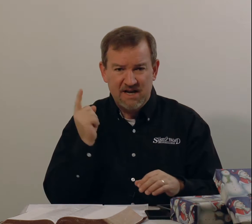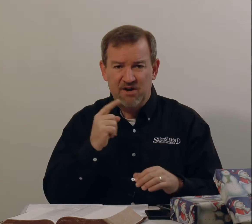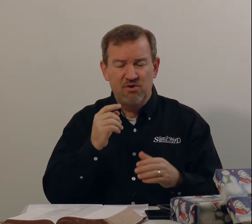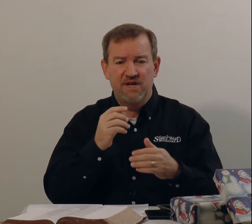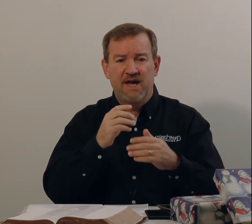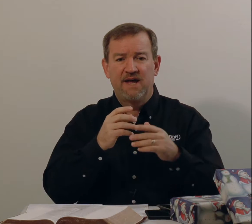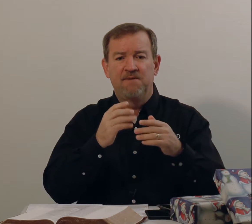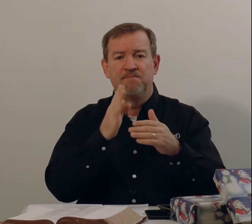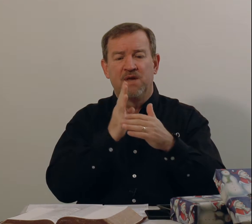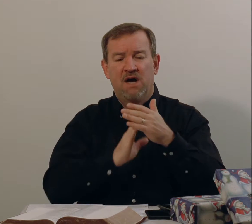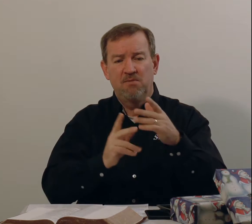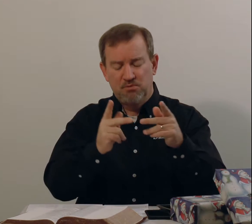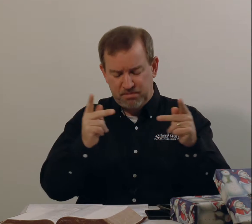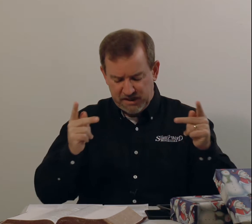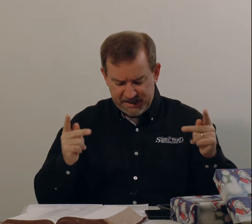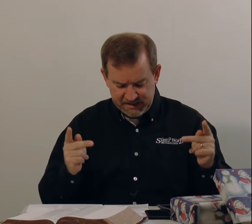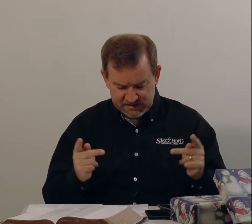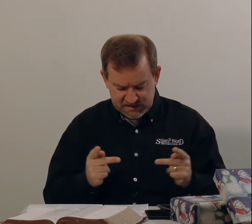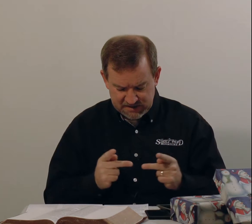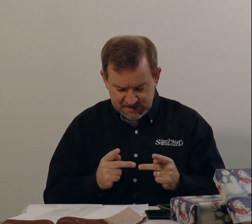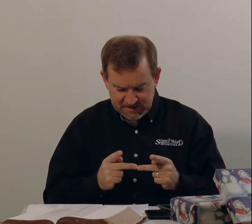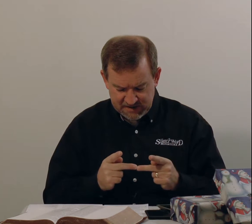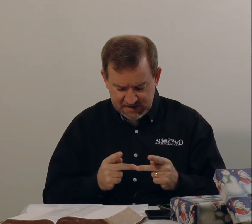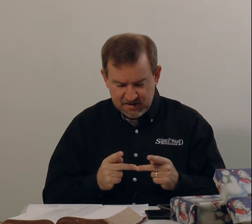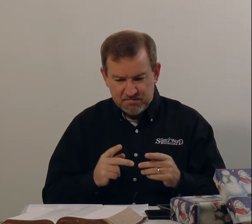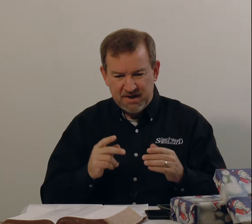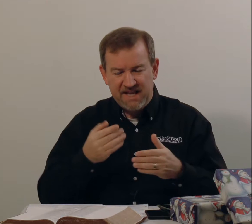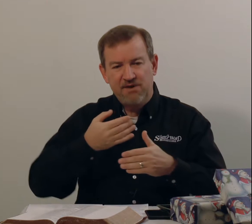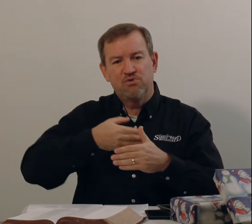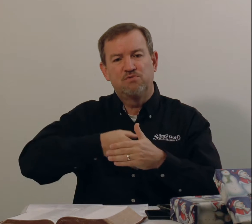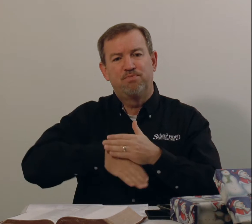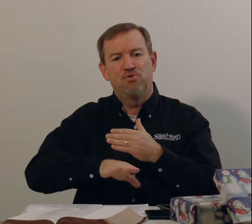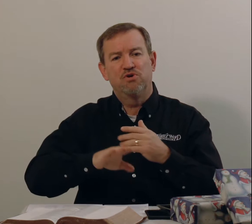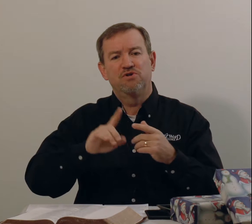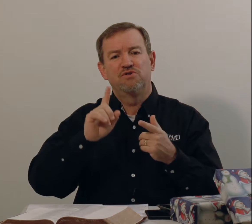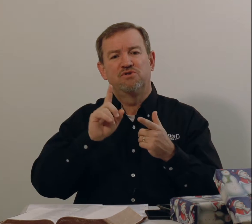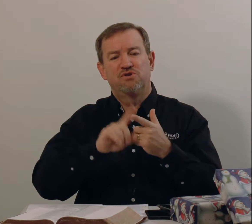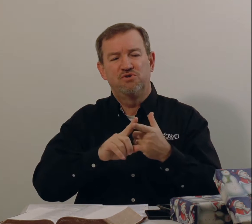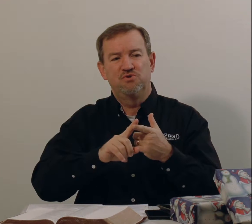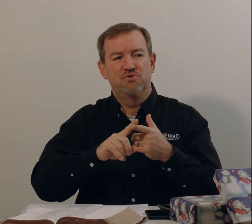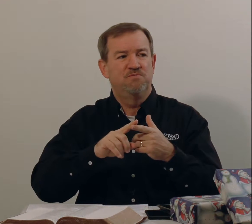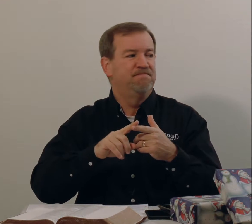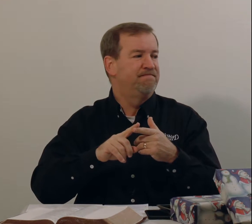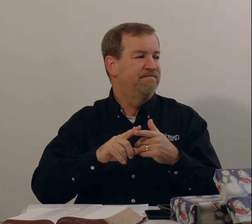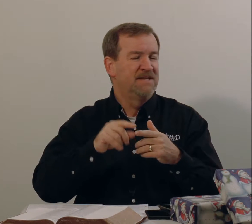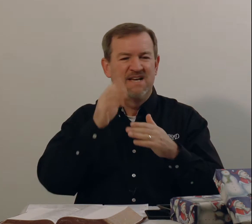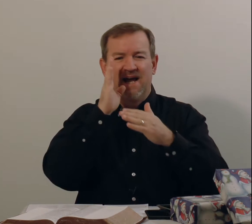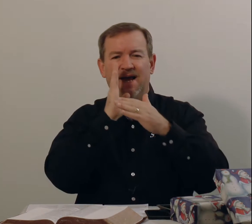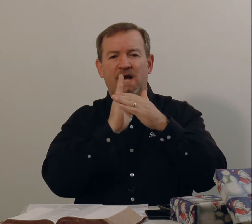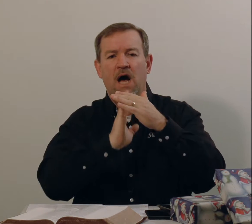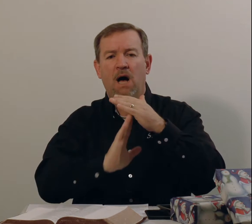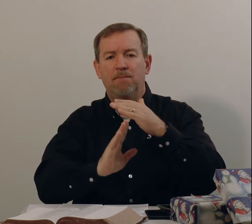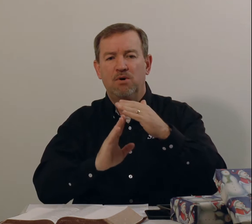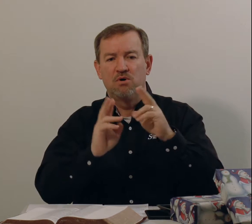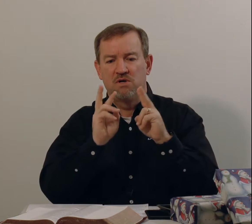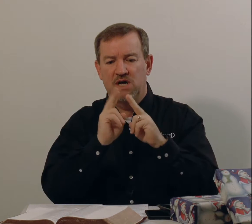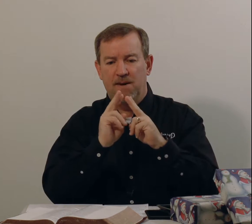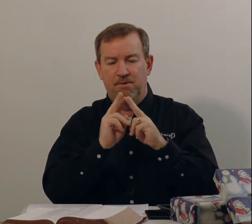not only a humble place, but he was born to a humble couple.